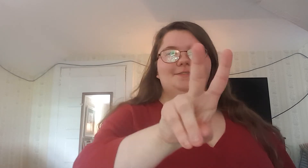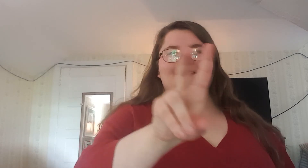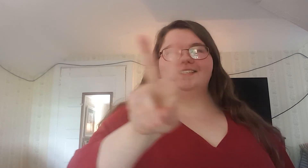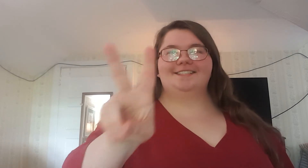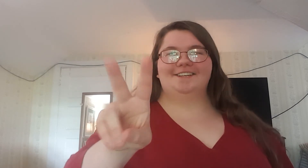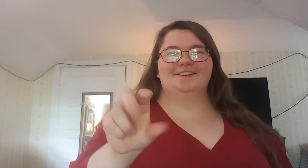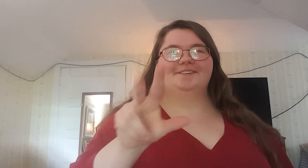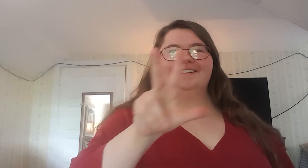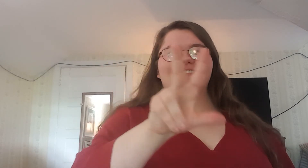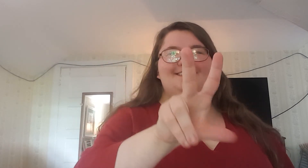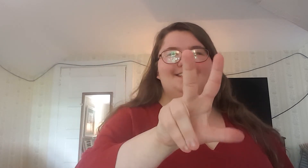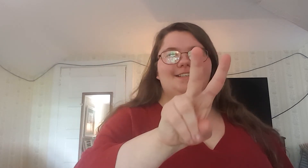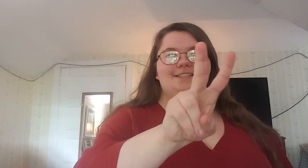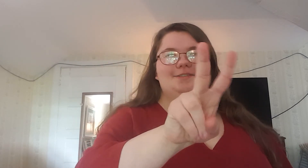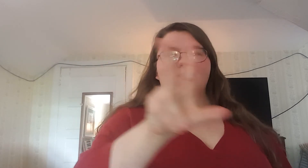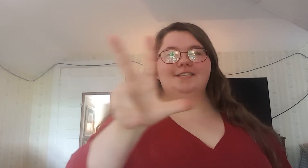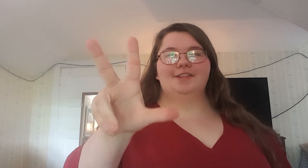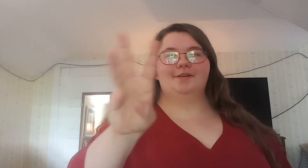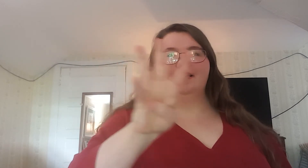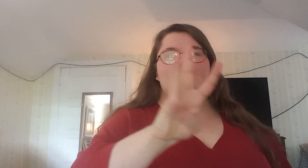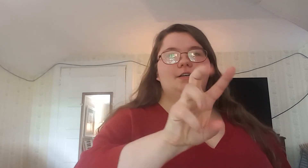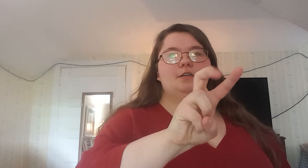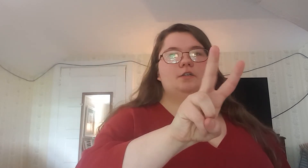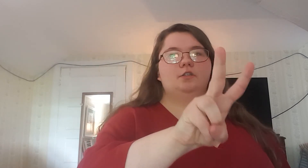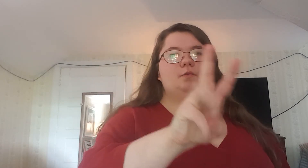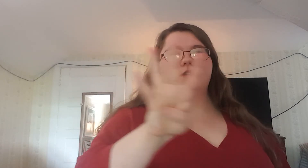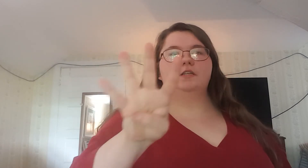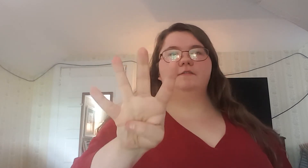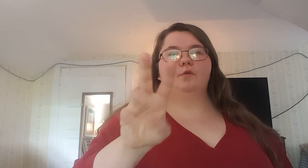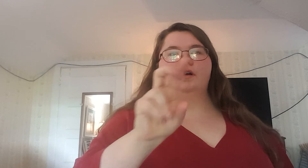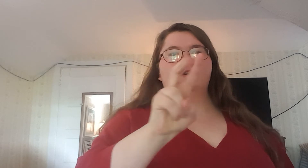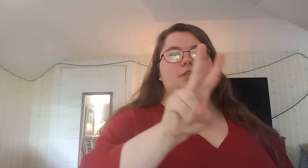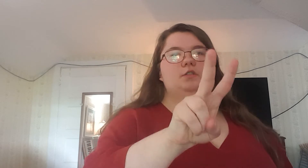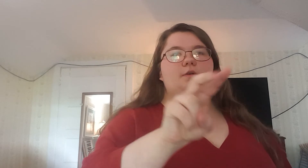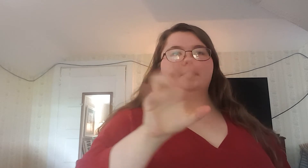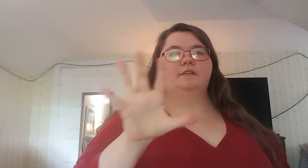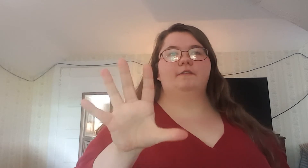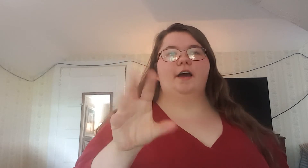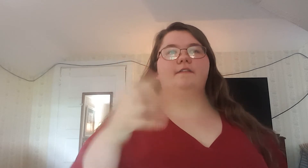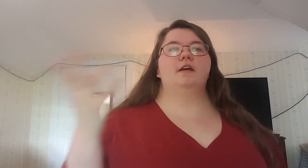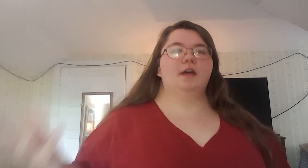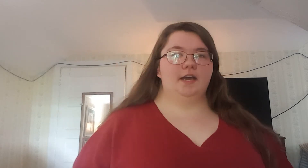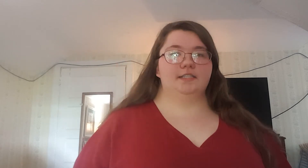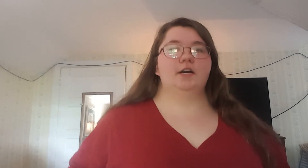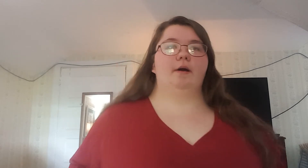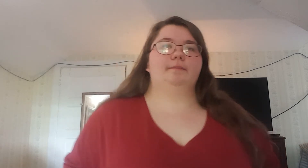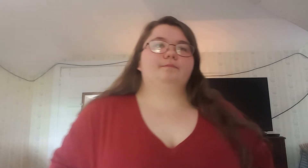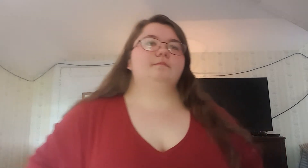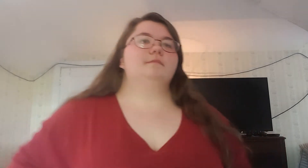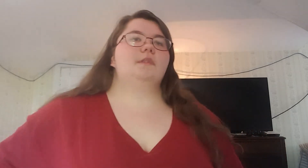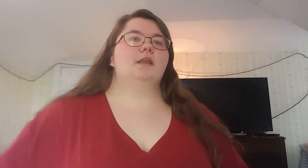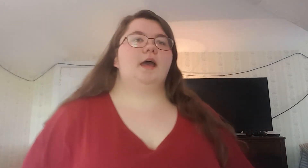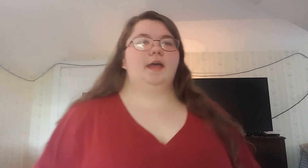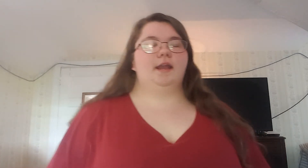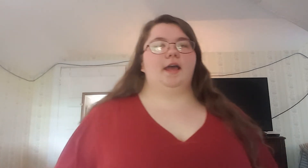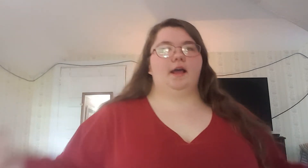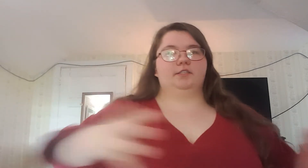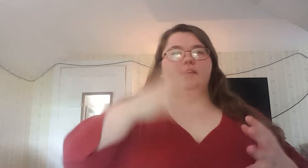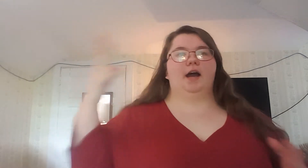22, 23, 24, 25, and so on. And as you get